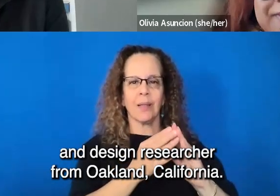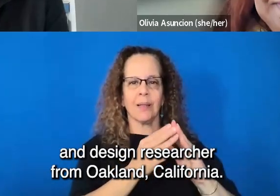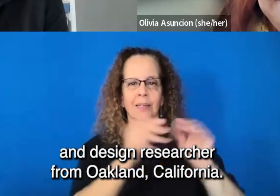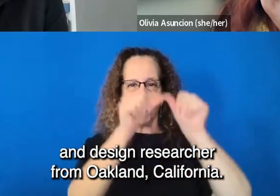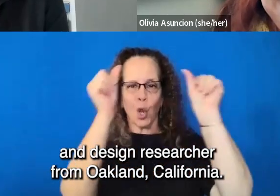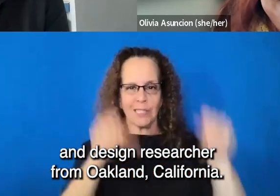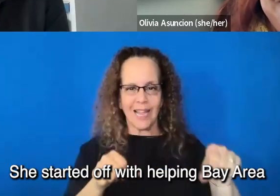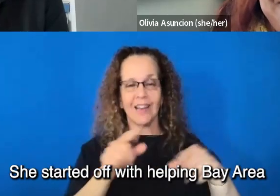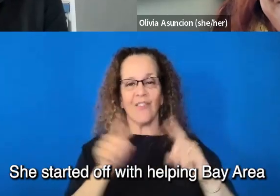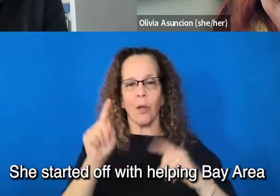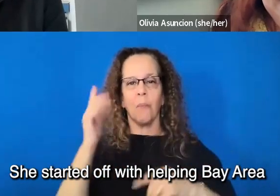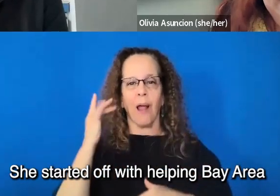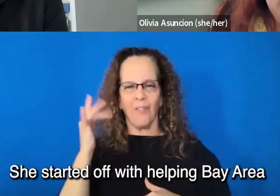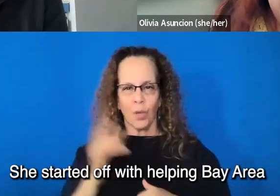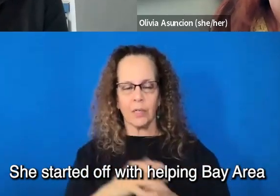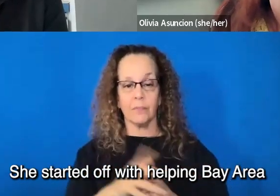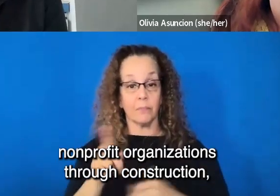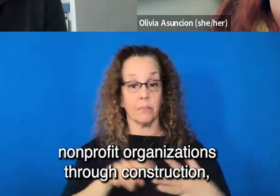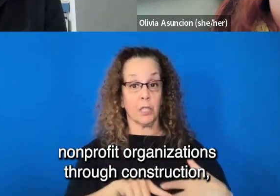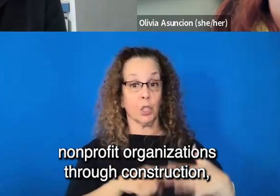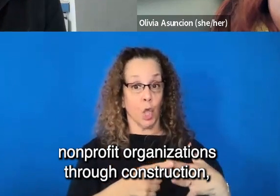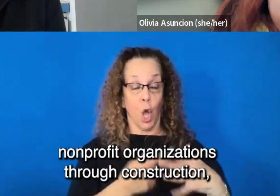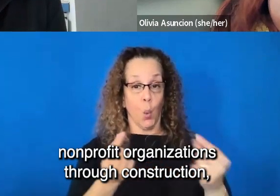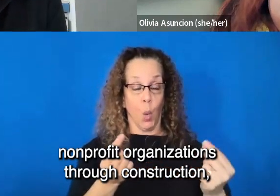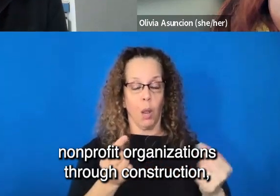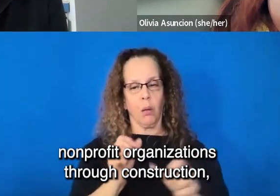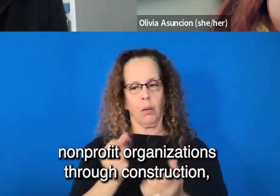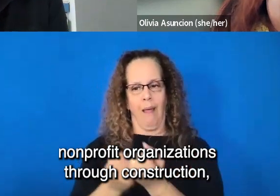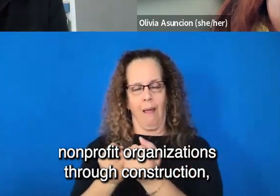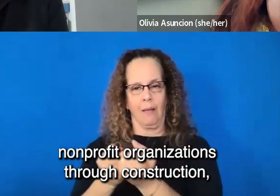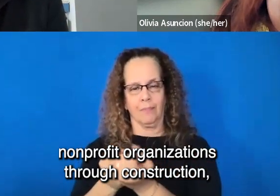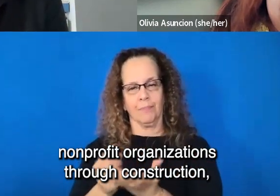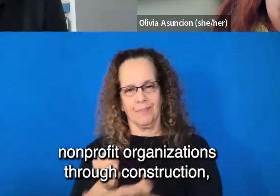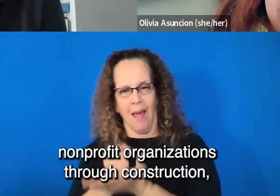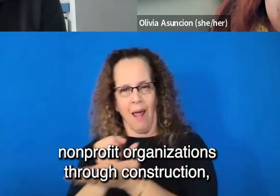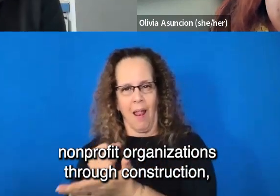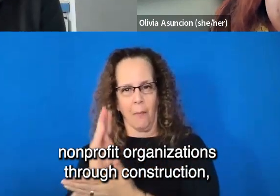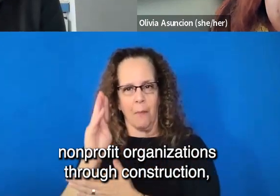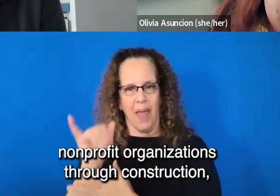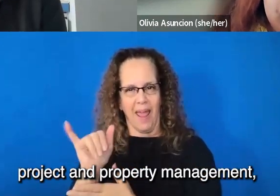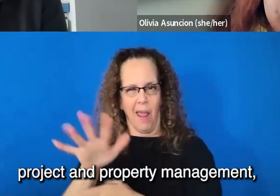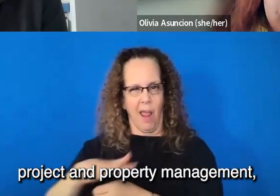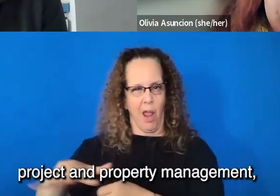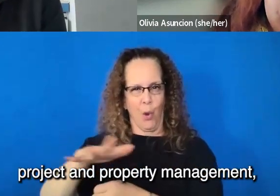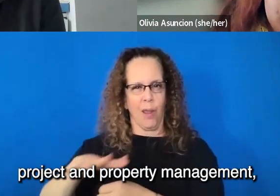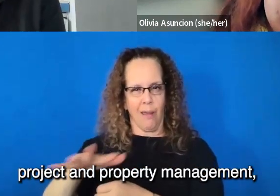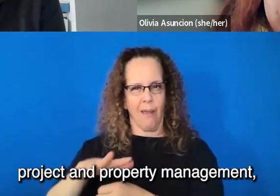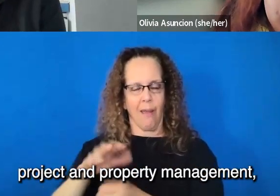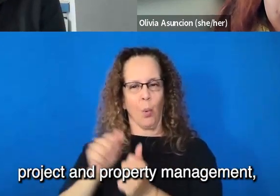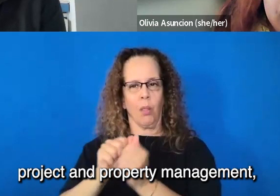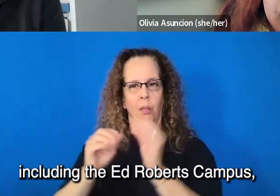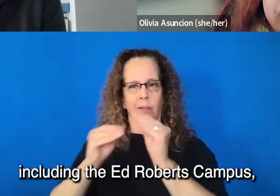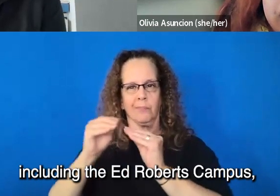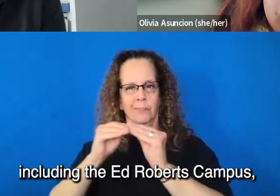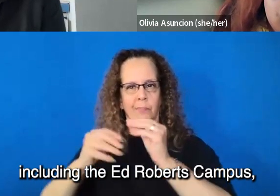California. She started off with helping Bay Area nonprofit organizations through construction, project and property